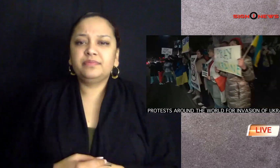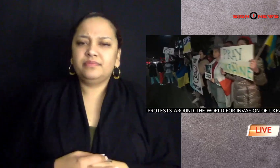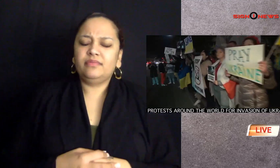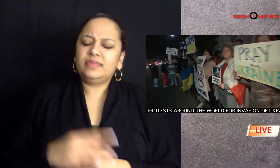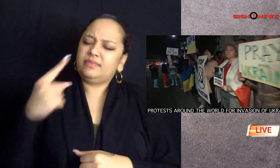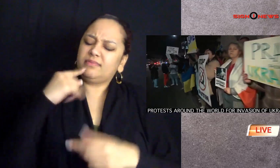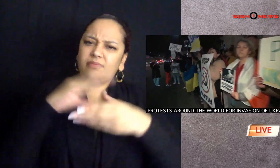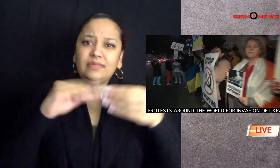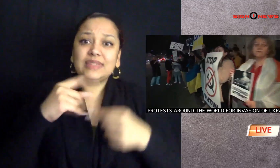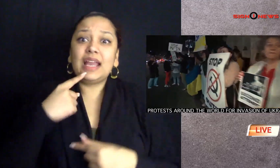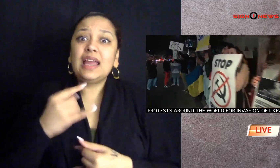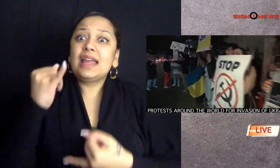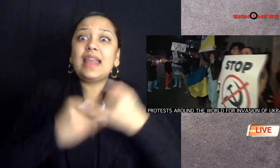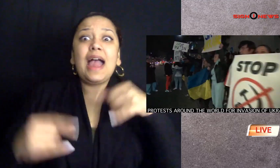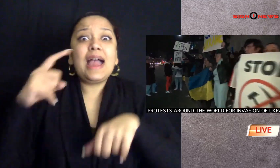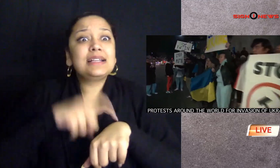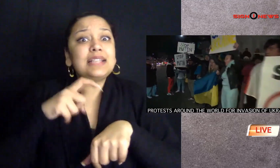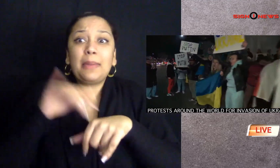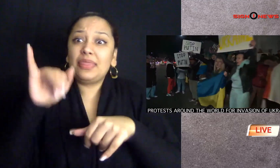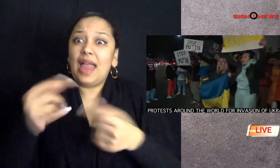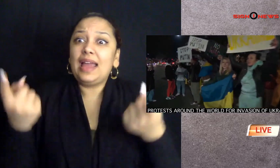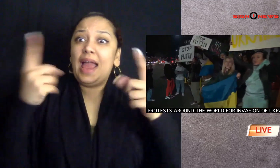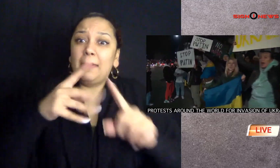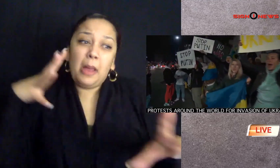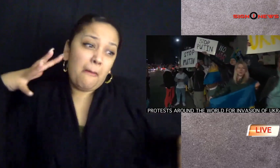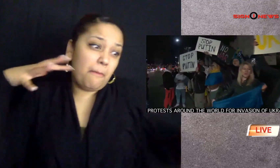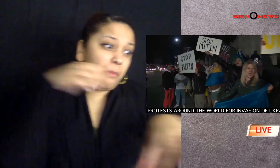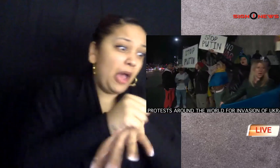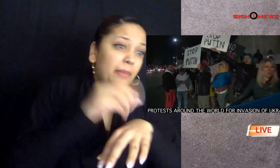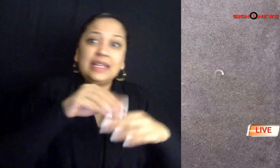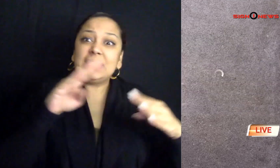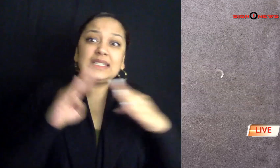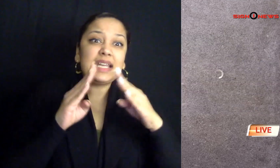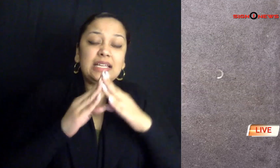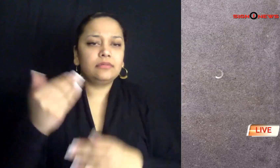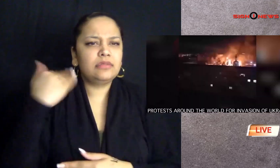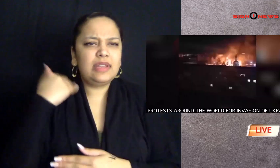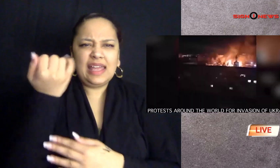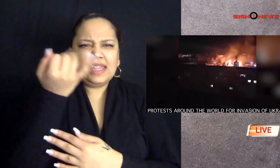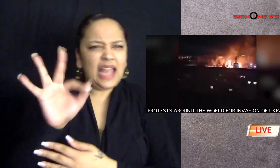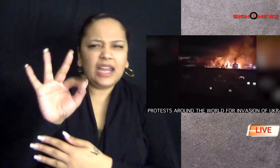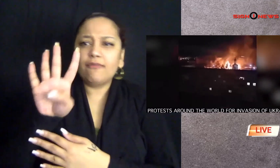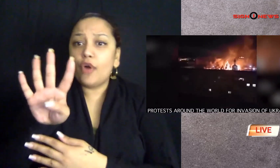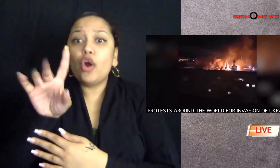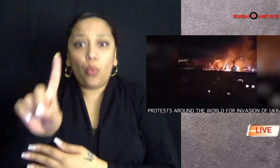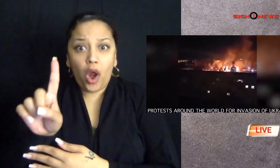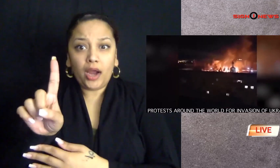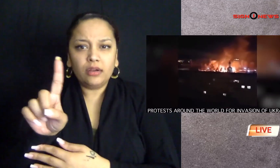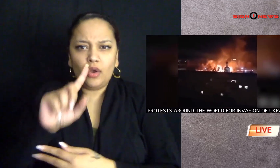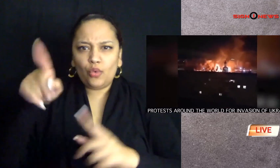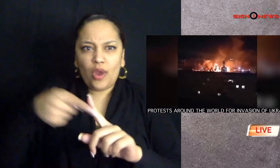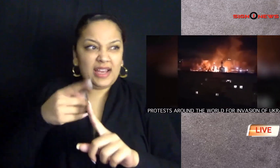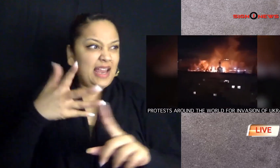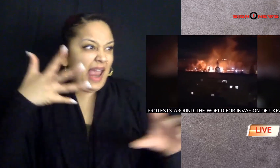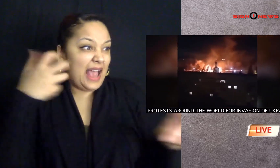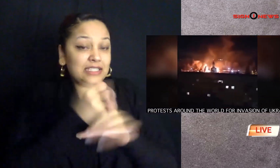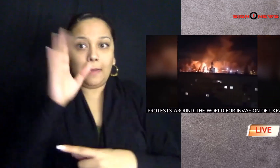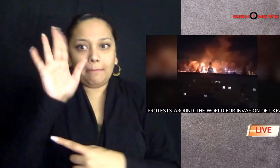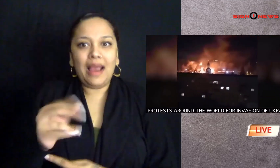and says the last time that happened in the city was in 1941 when it